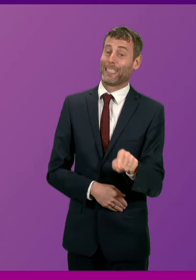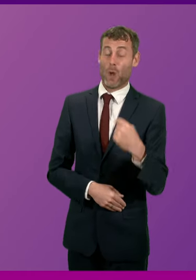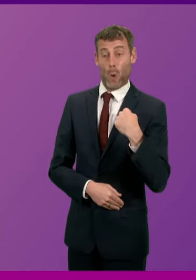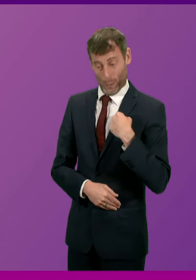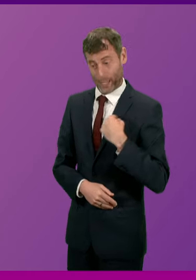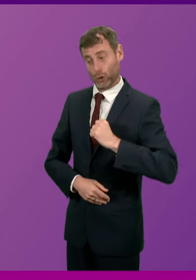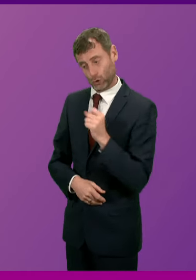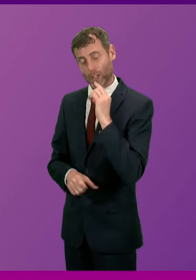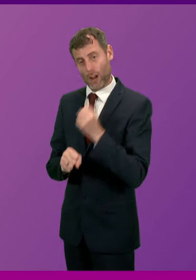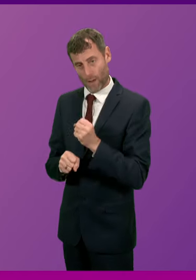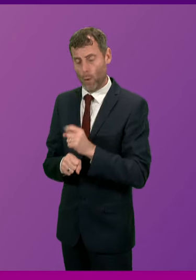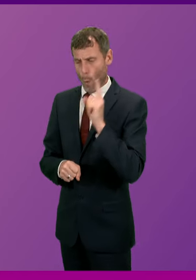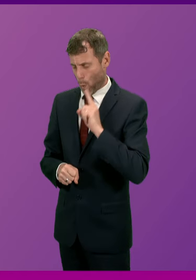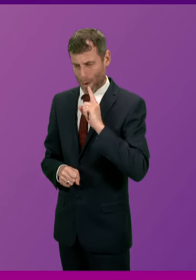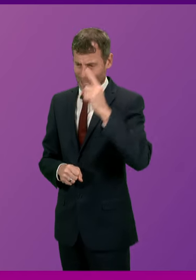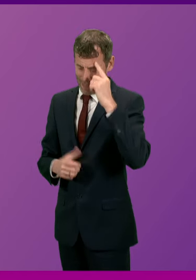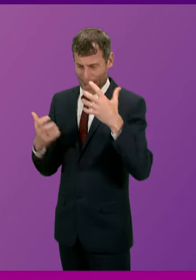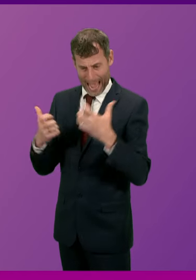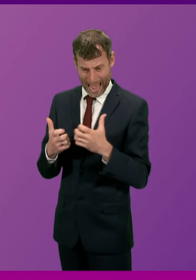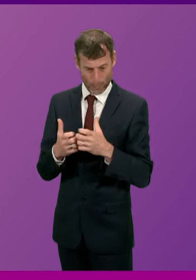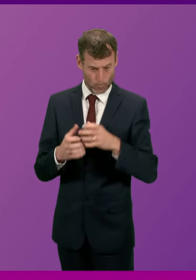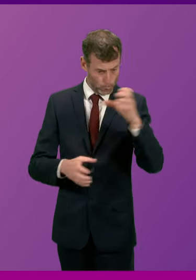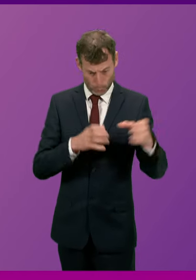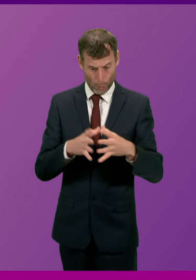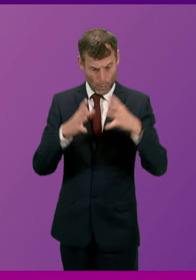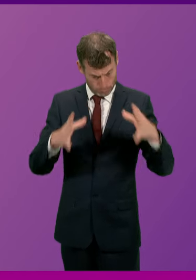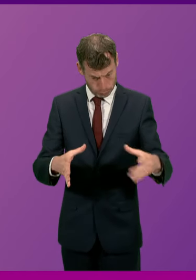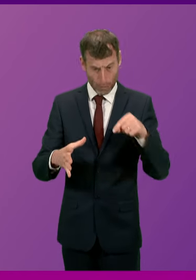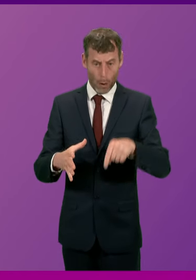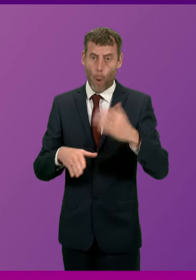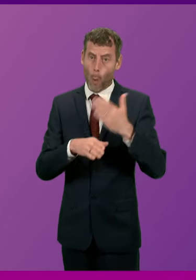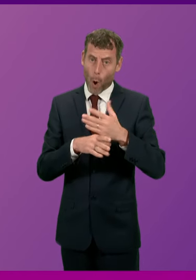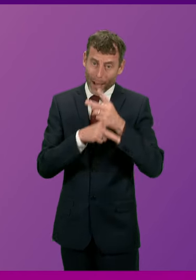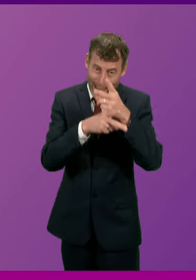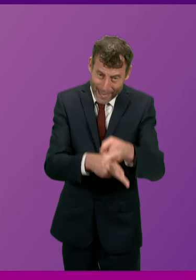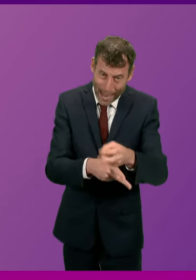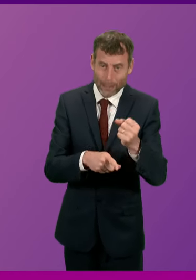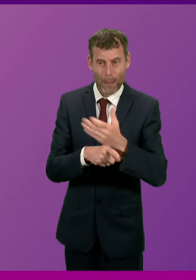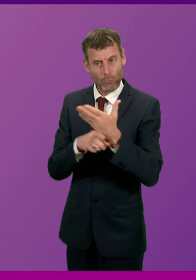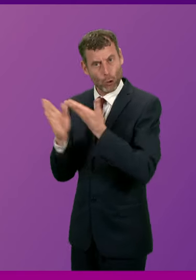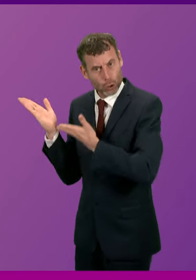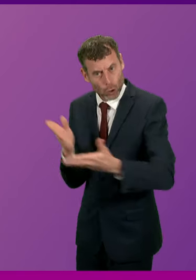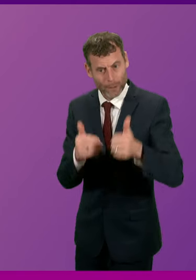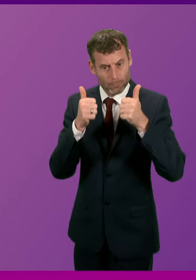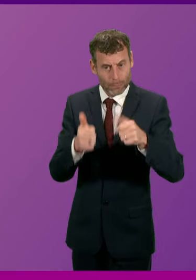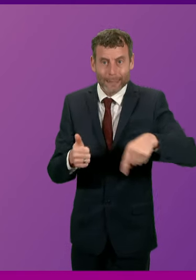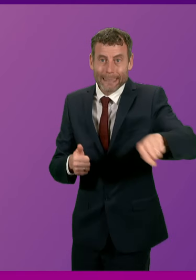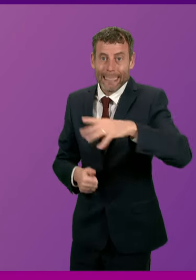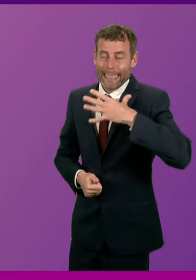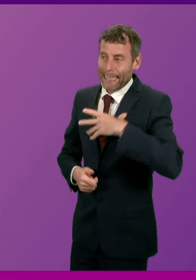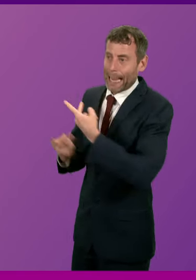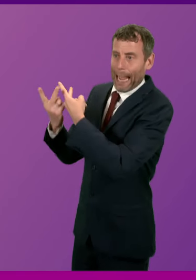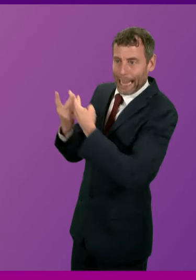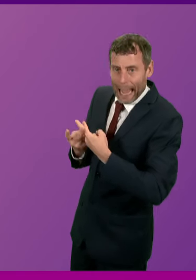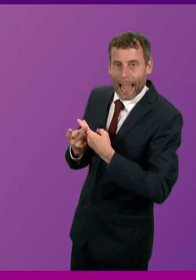that we can to try to address this issue to ensure that we have adequate supplies of people to deliver social care and other health care activities in our